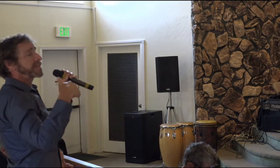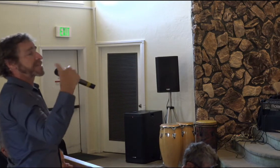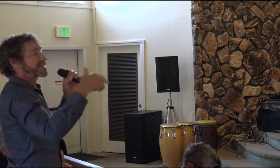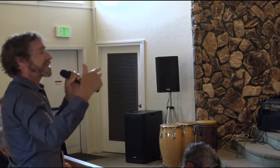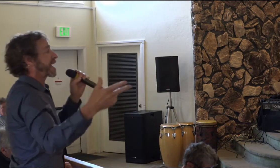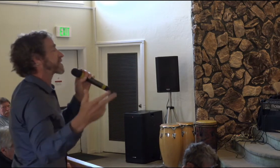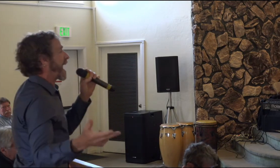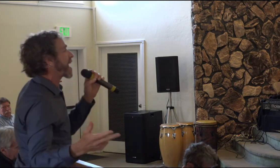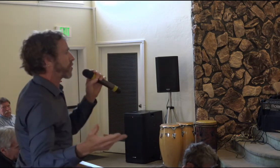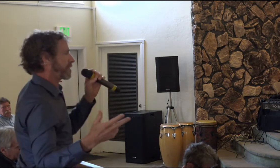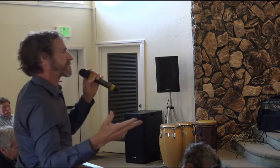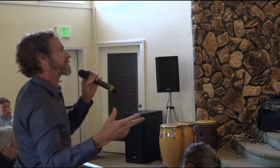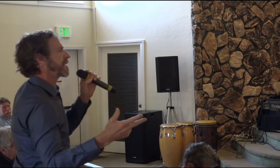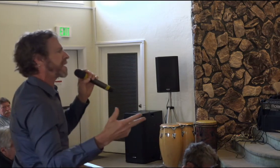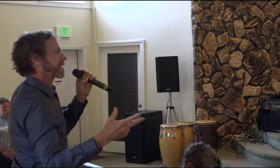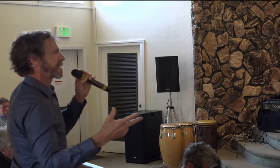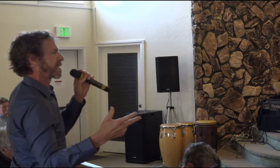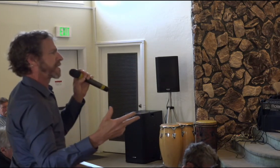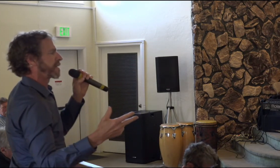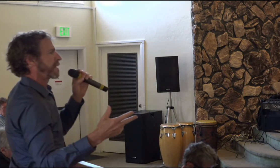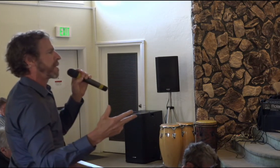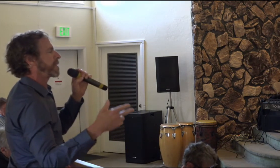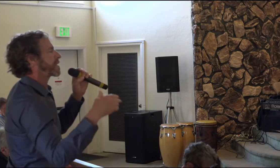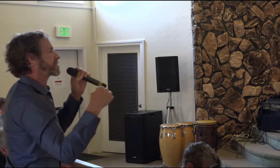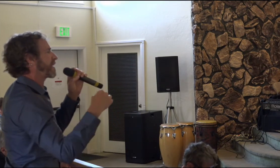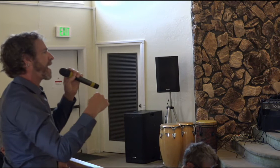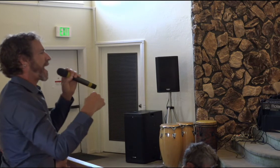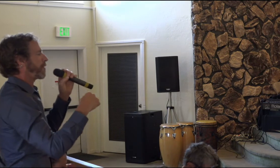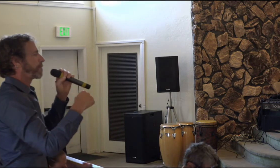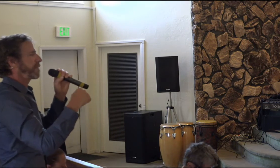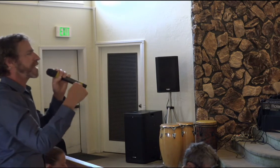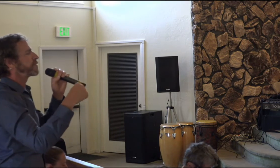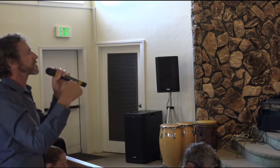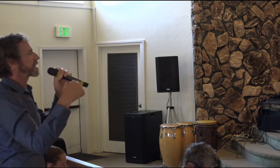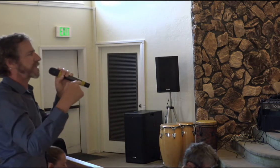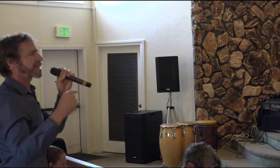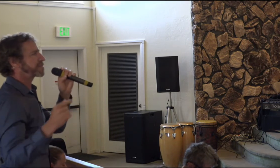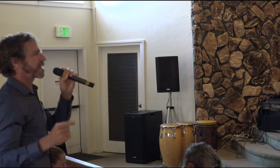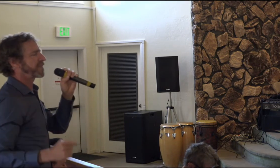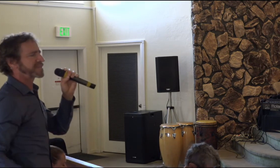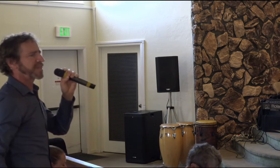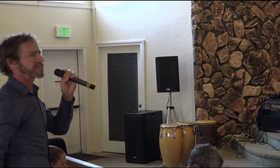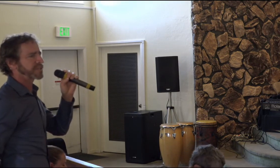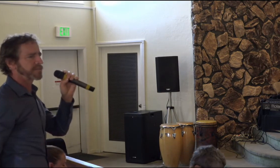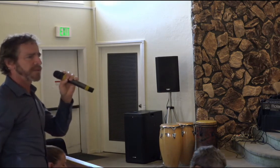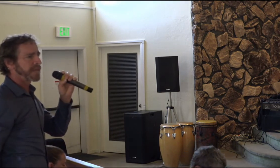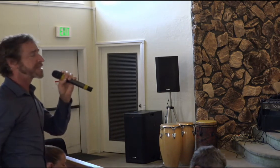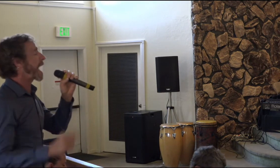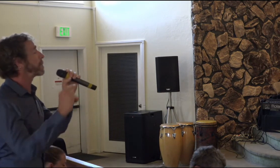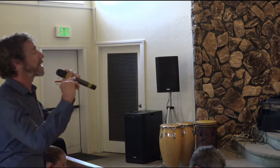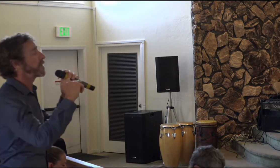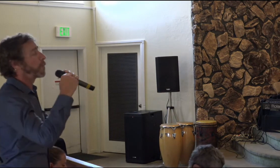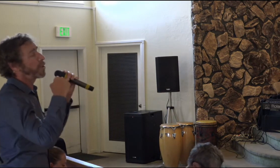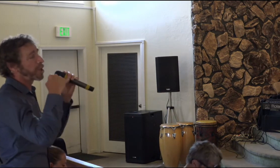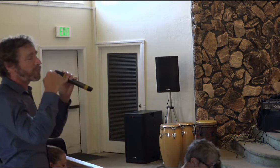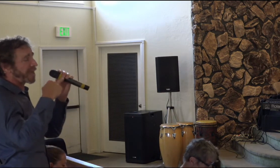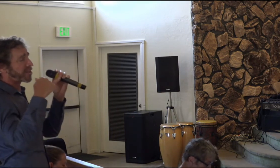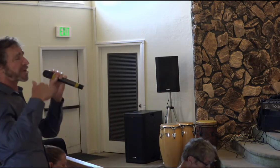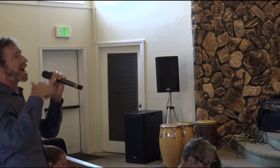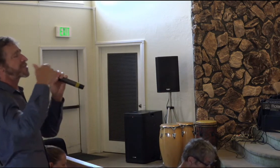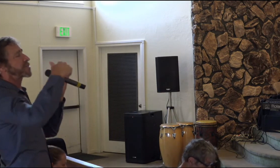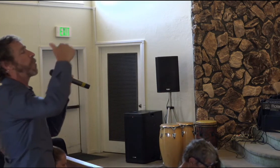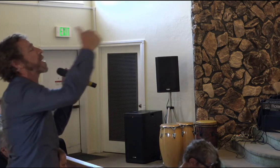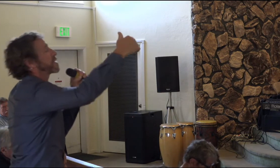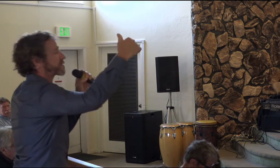allowed me to see things that I couldn't see, because, see, I don't believe there's anything as manifestation. See, I believe that we only